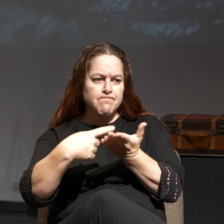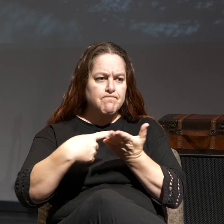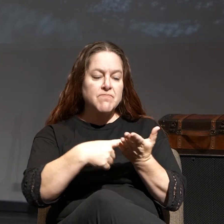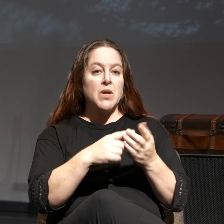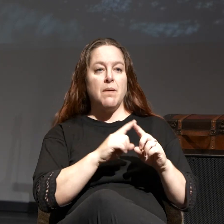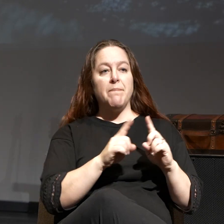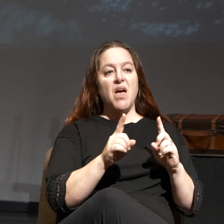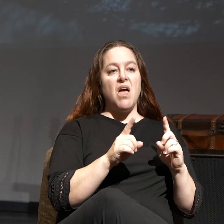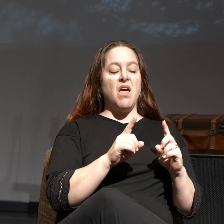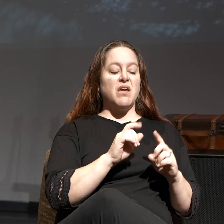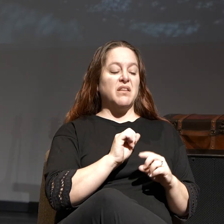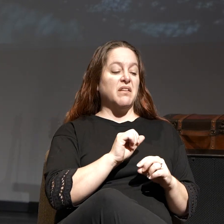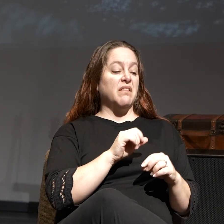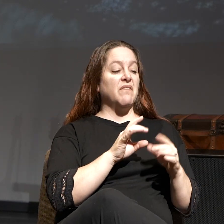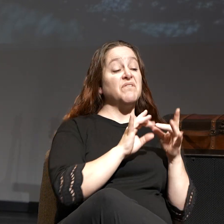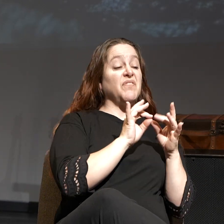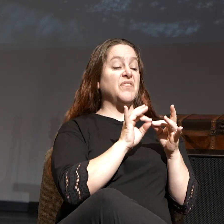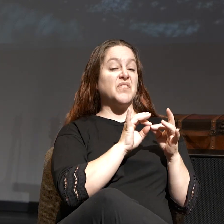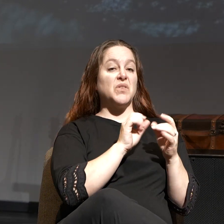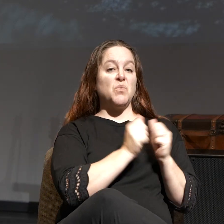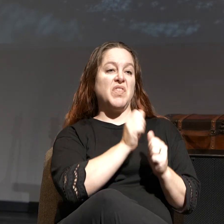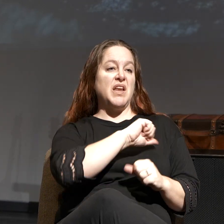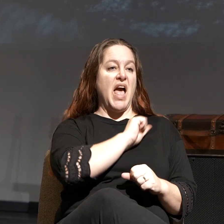attitude of scoffing.